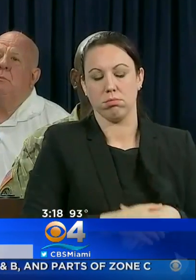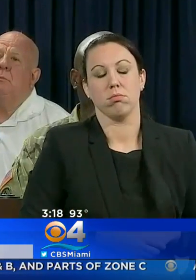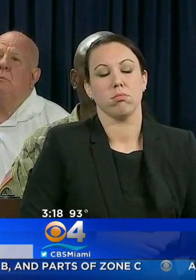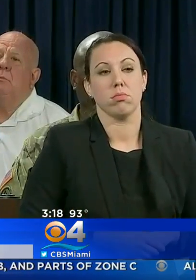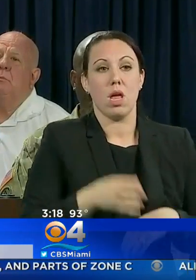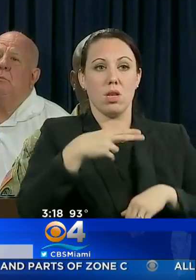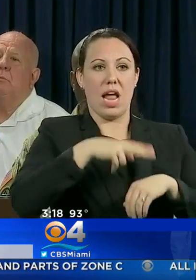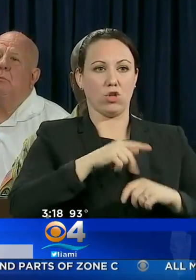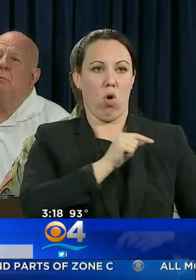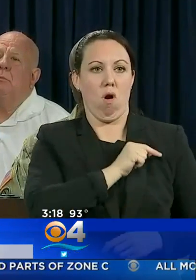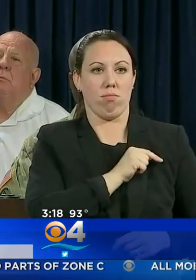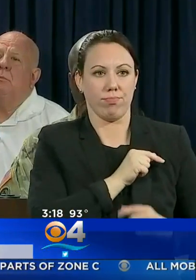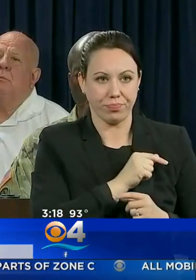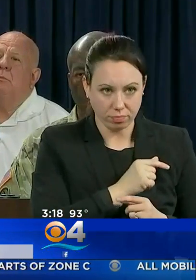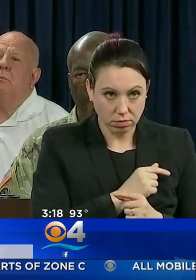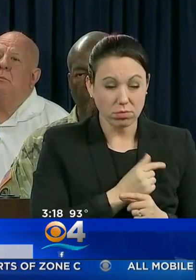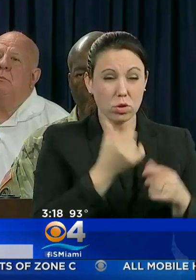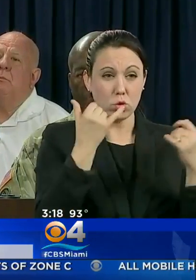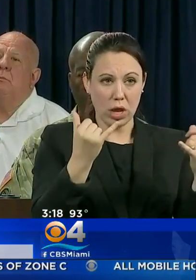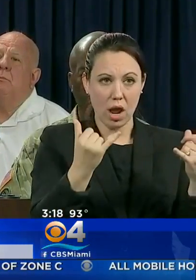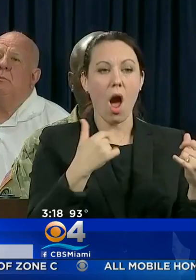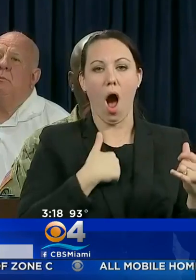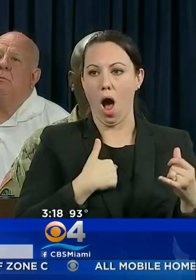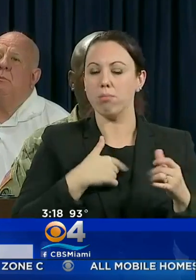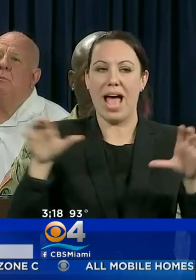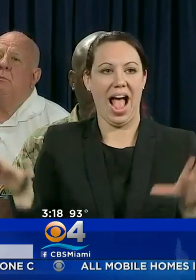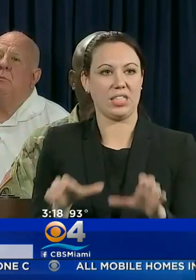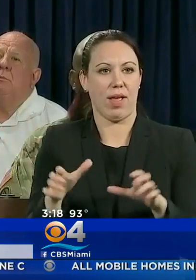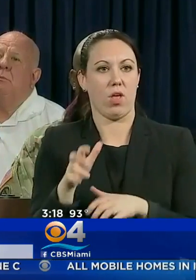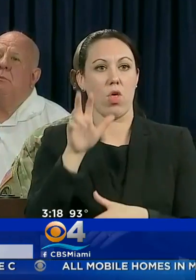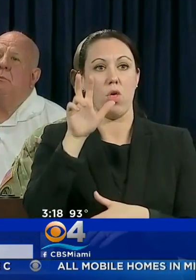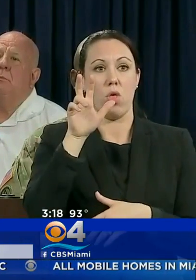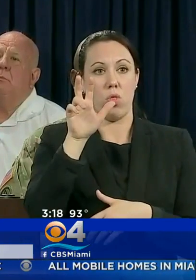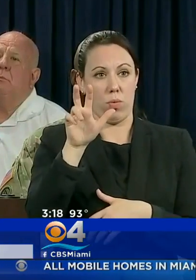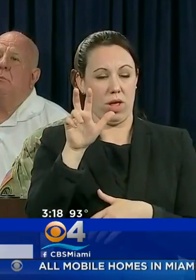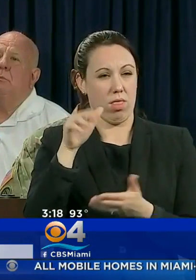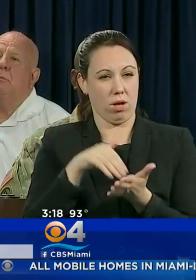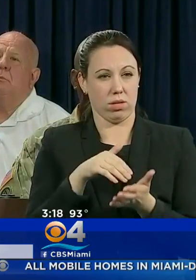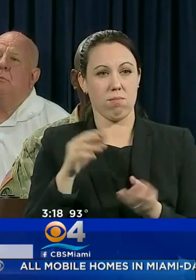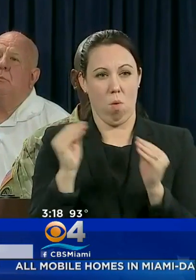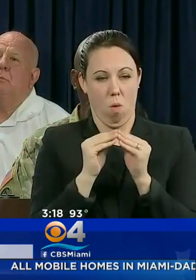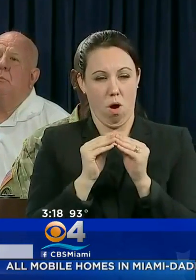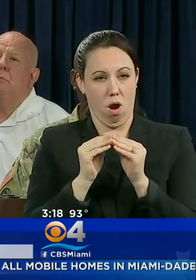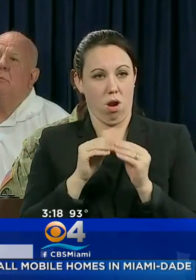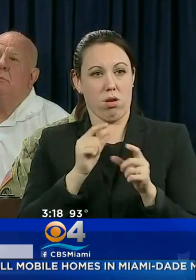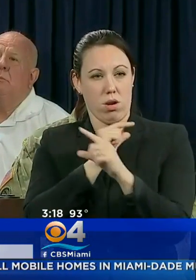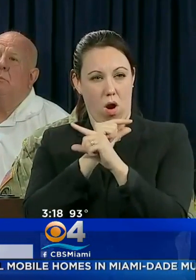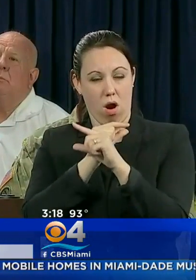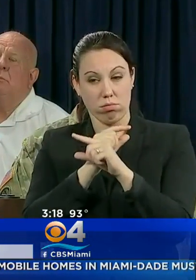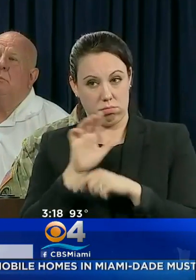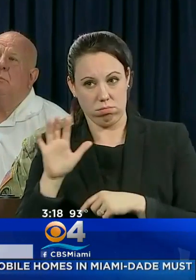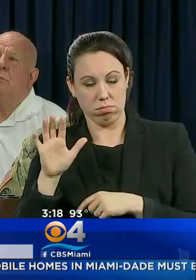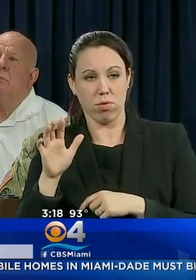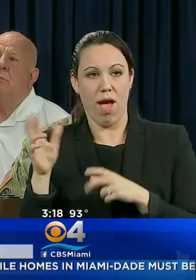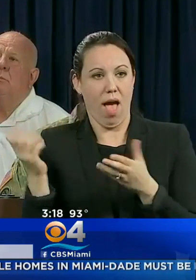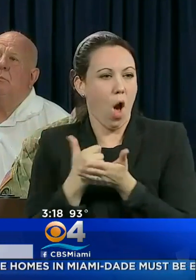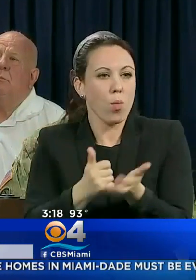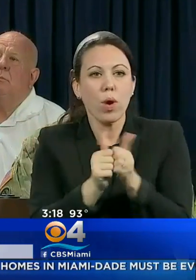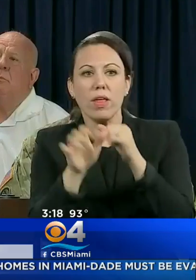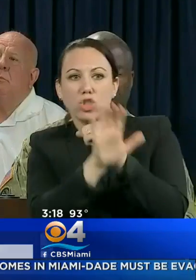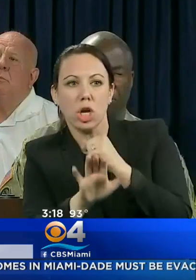NATIONAL GUARD. TODAY I'M ACTIVATING ANOTHER 3,000 NATIONAL GUARD MEMBERS TO HELP WITH SHELTER OPERATIONS AND EVACUATIONS.